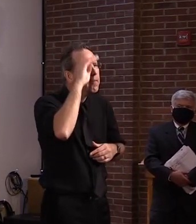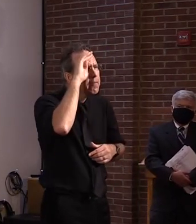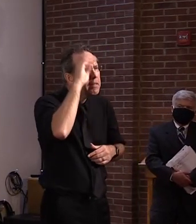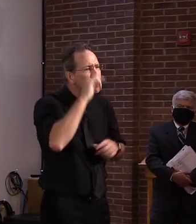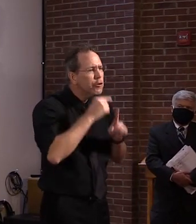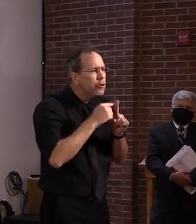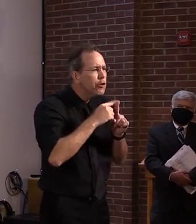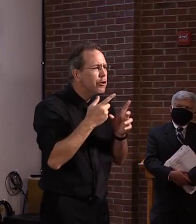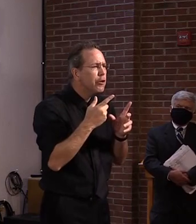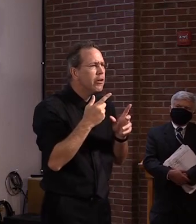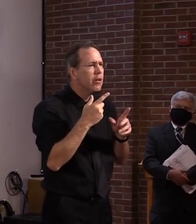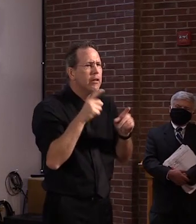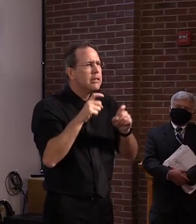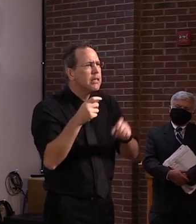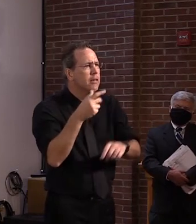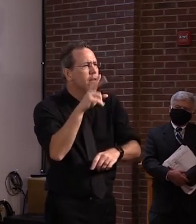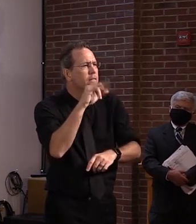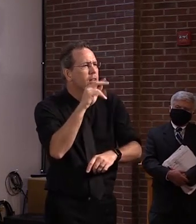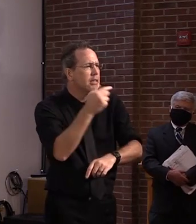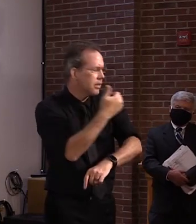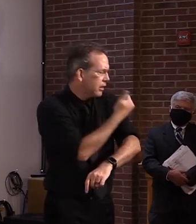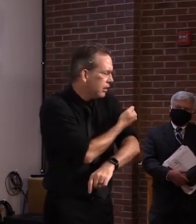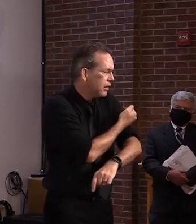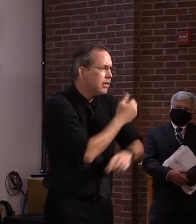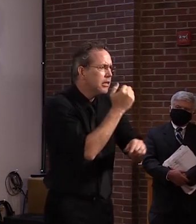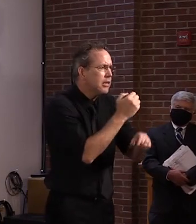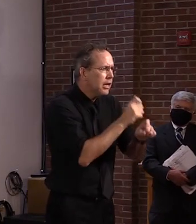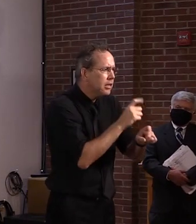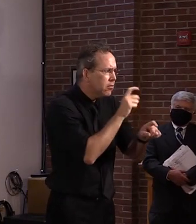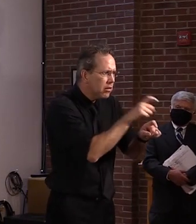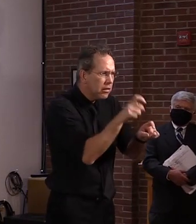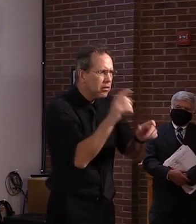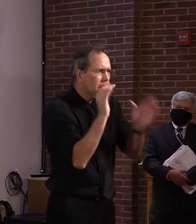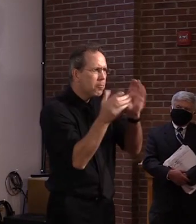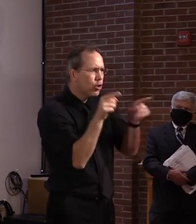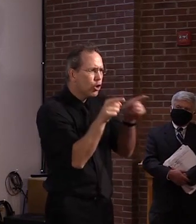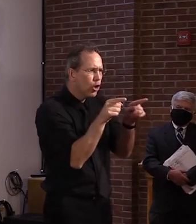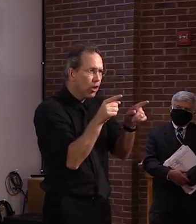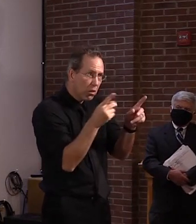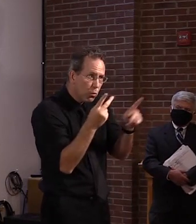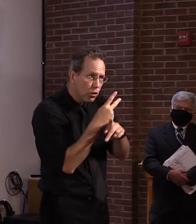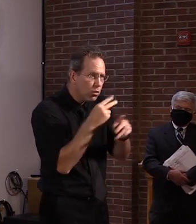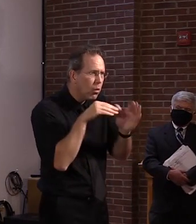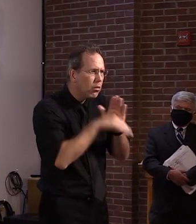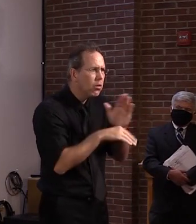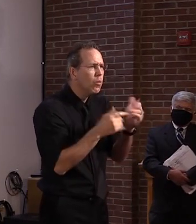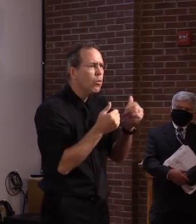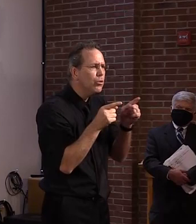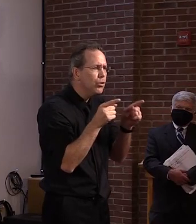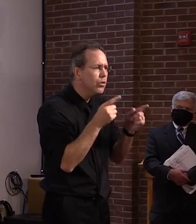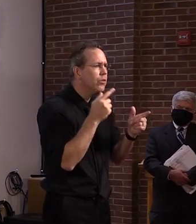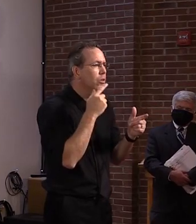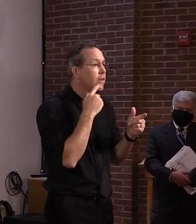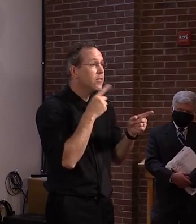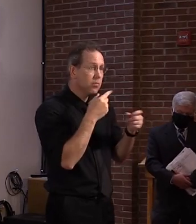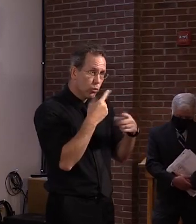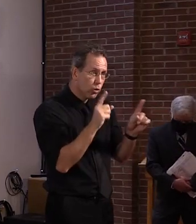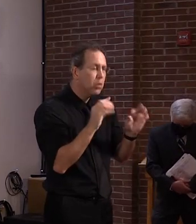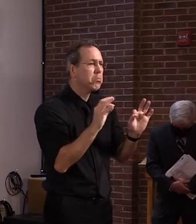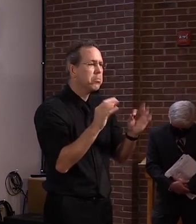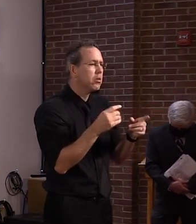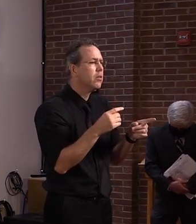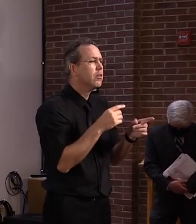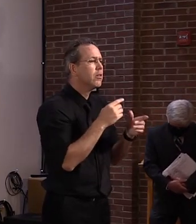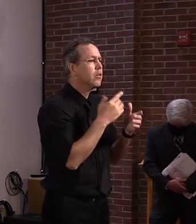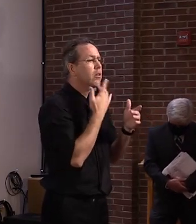other vaccines have had in the past? Uh, they usually occur very rarely, thank God. Uh, but at the same time you want to